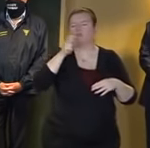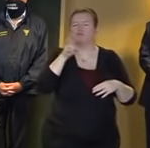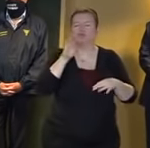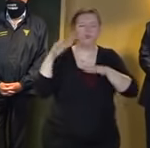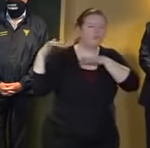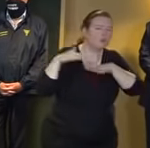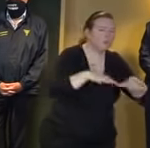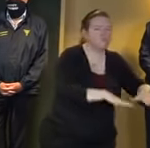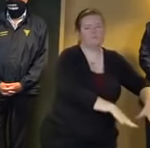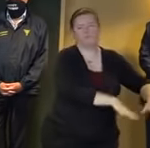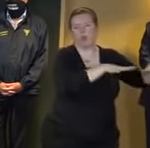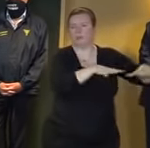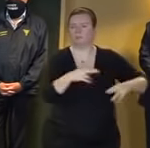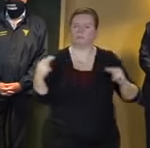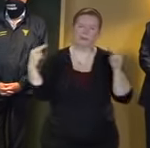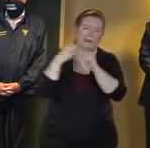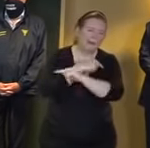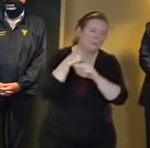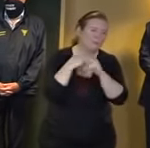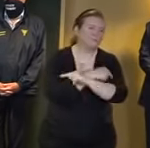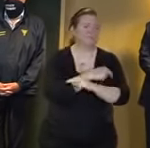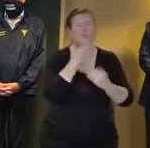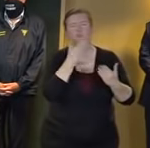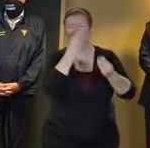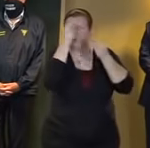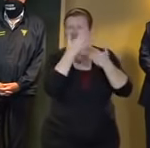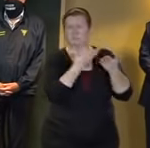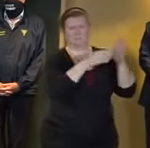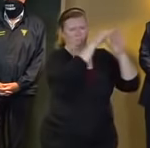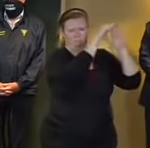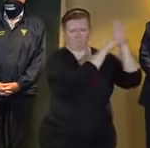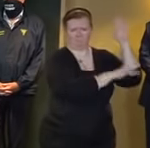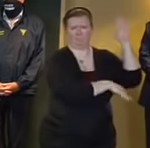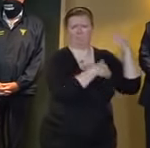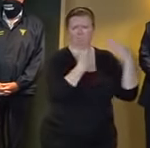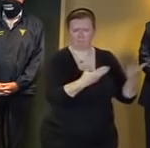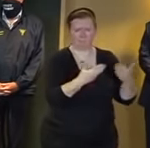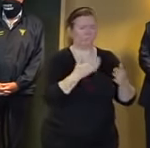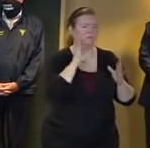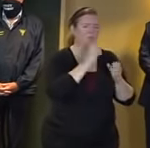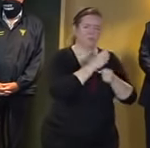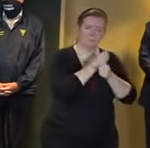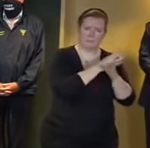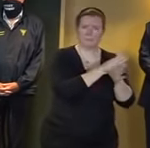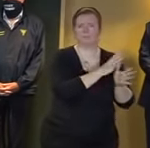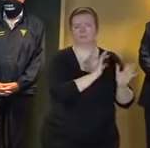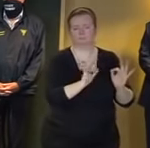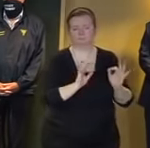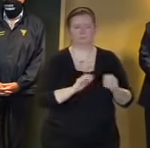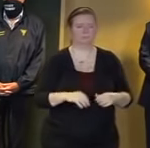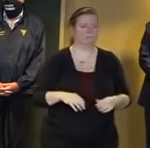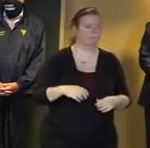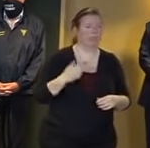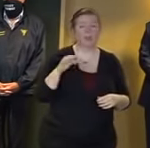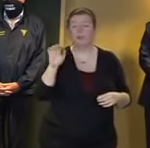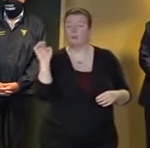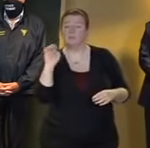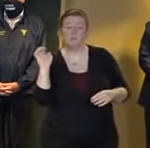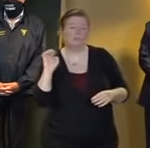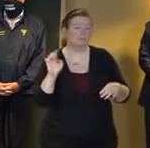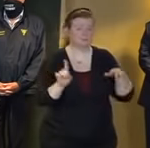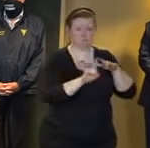the day so a tremendous resource with regard to preparedness throughout any type of hazard or